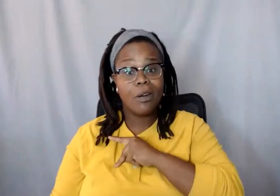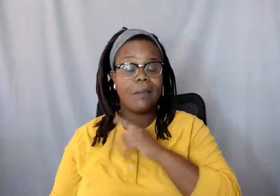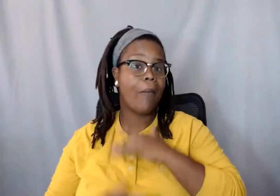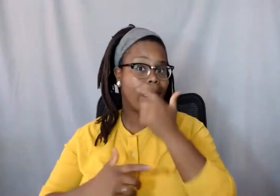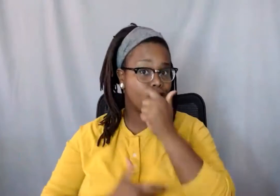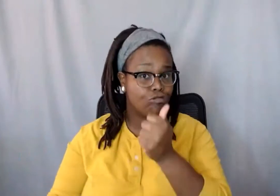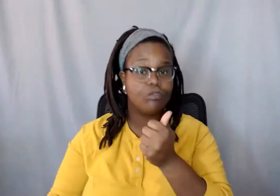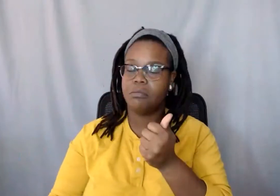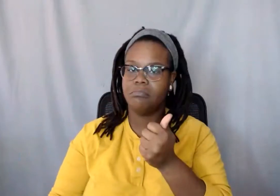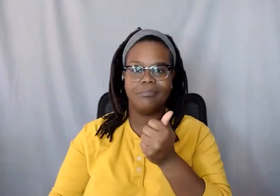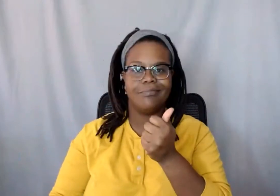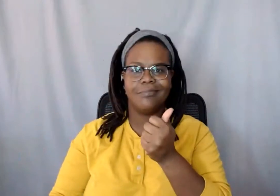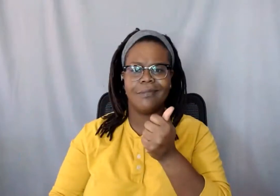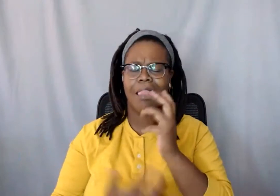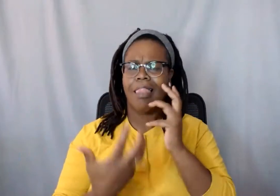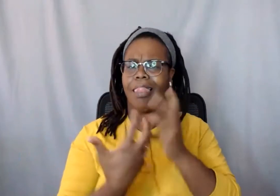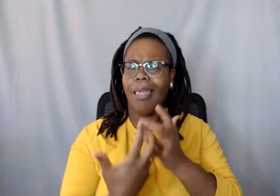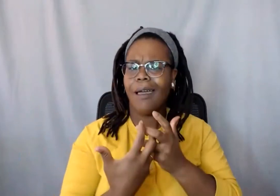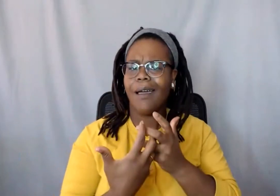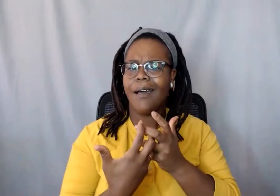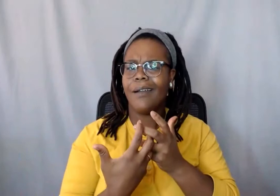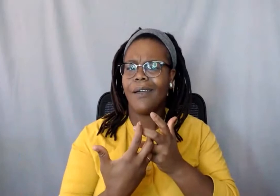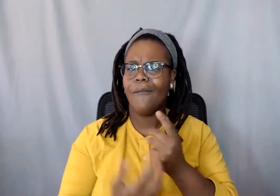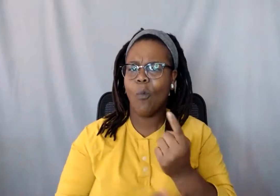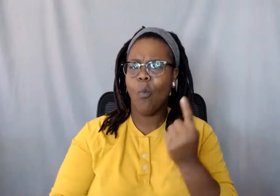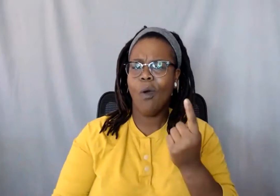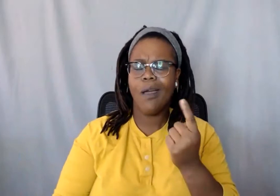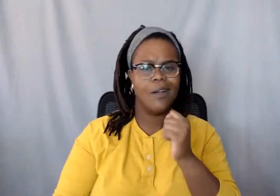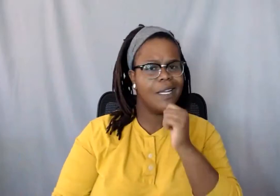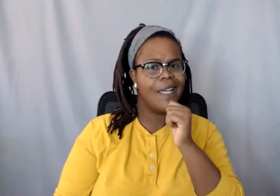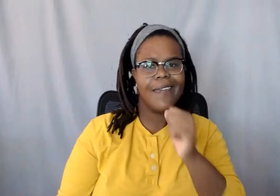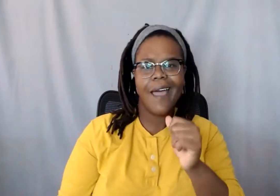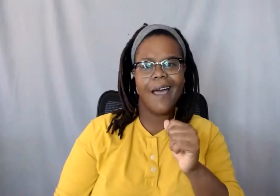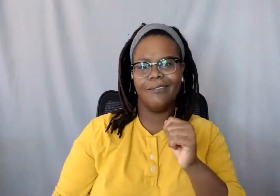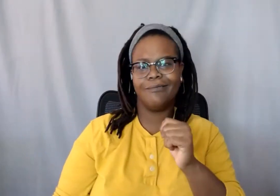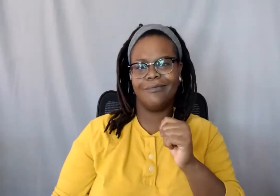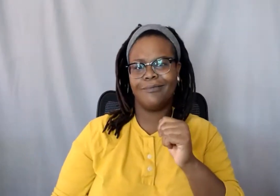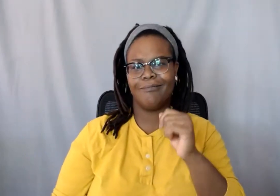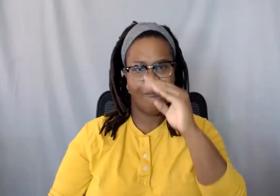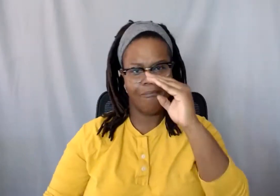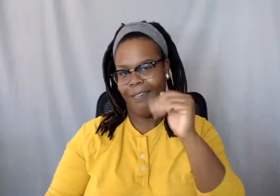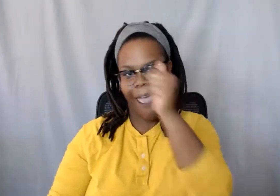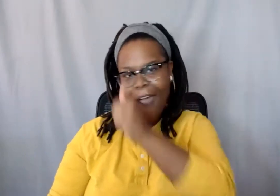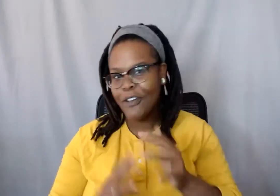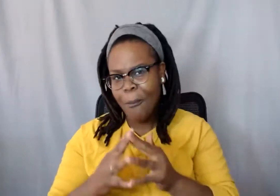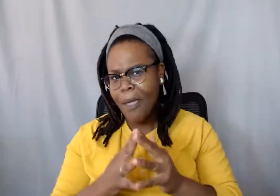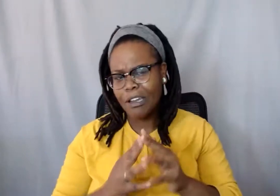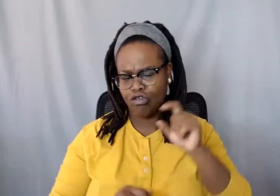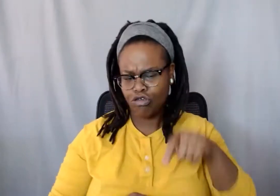aligned to the idea of what a non-Afro-American should be interested in. So I have a lot of like cultural identity, or